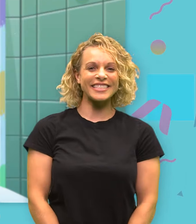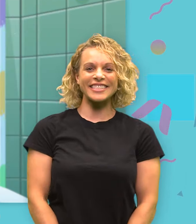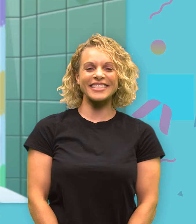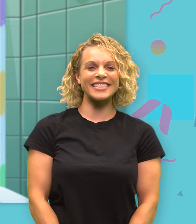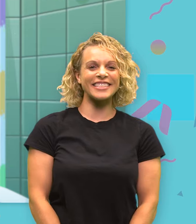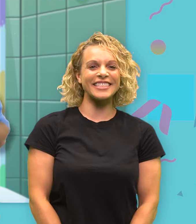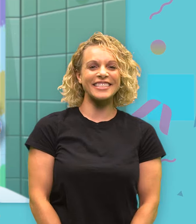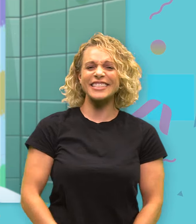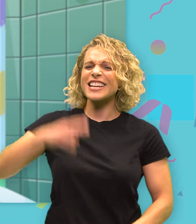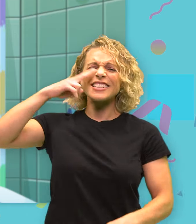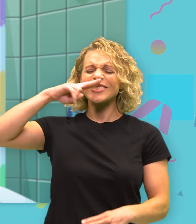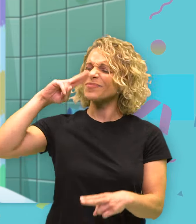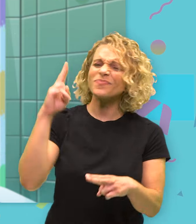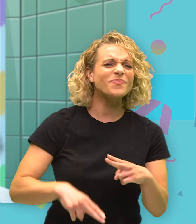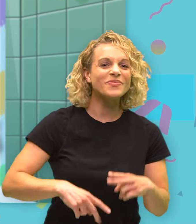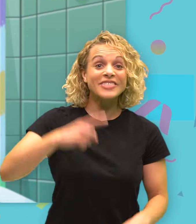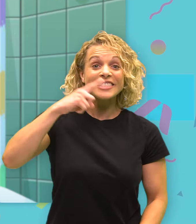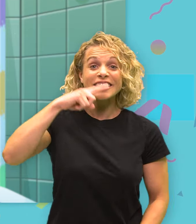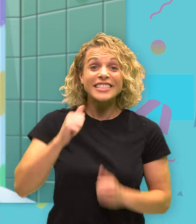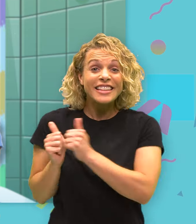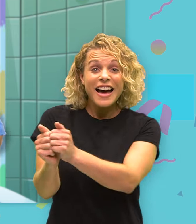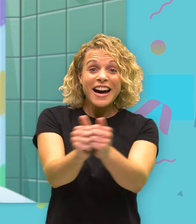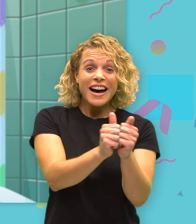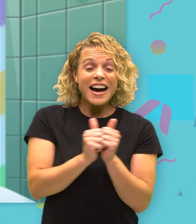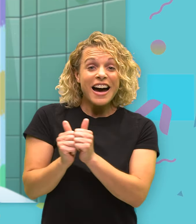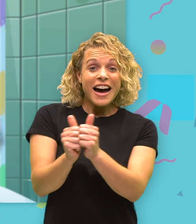That was so much fun brushing our teeth together.